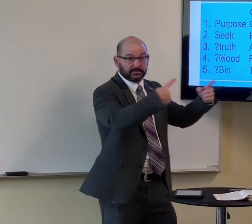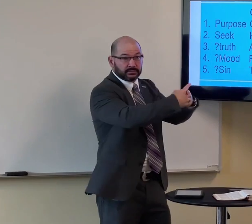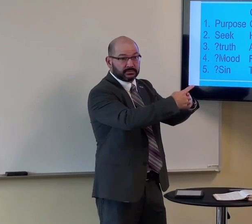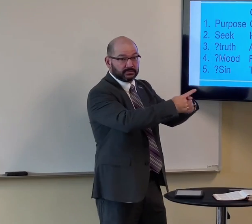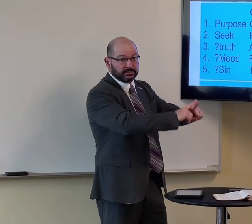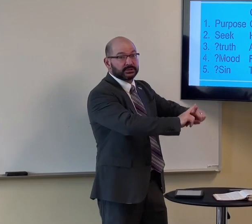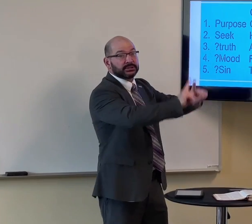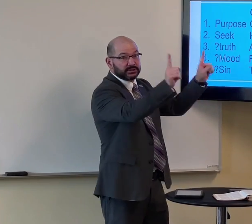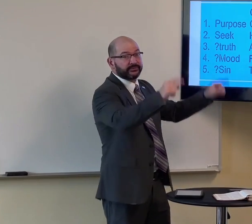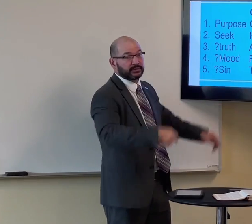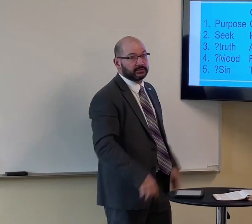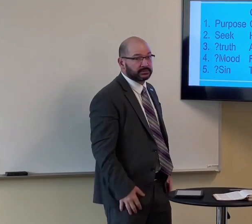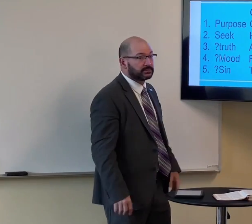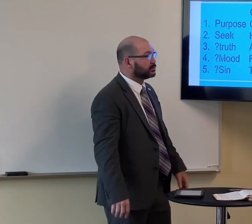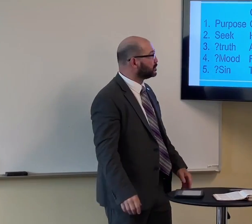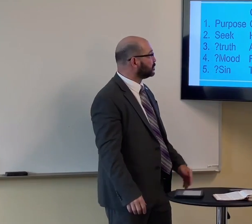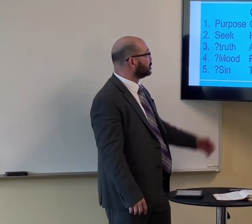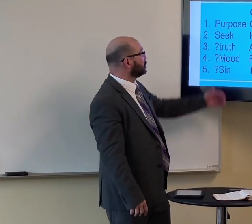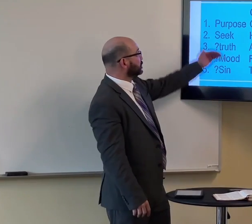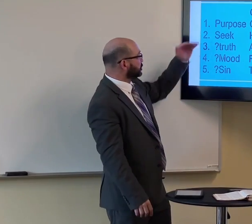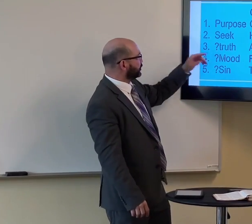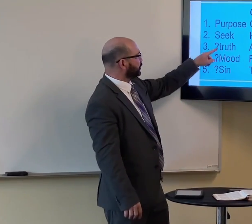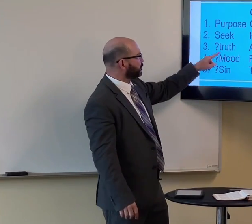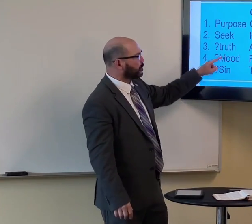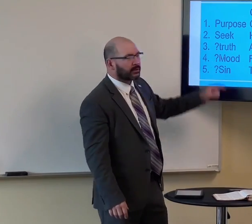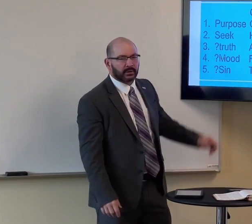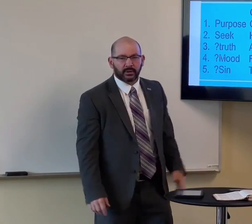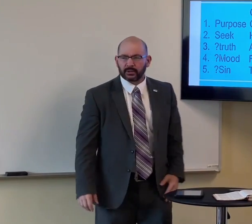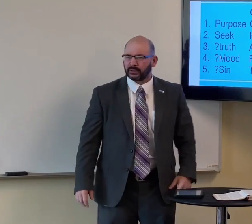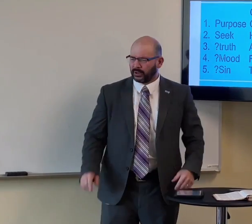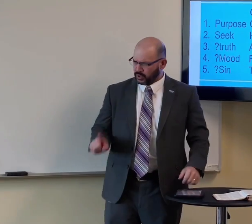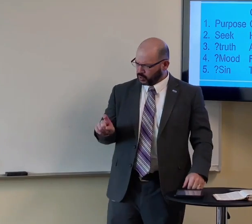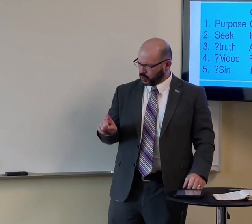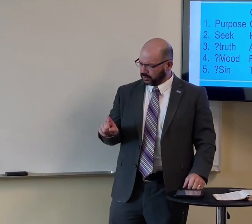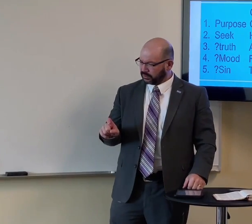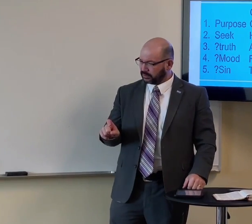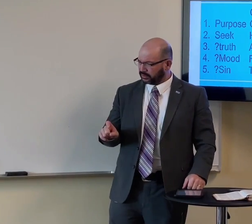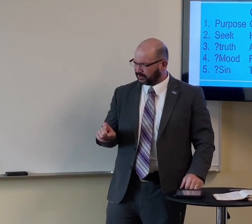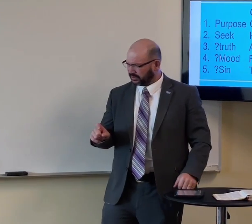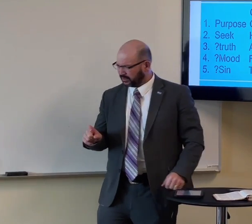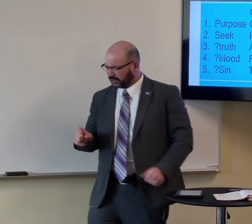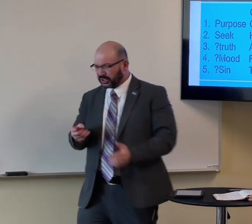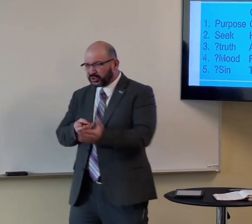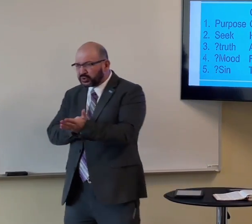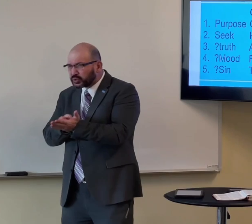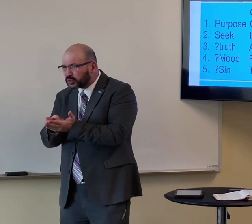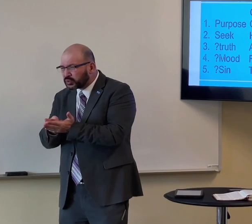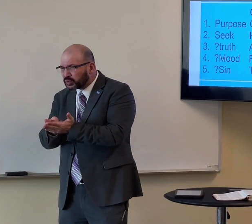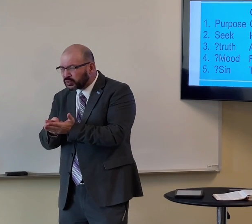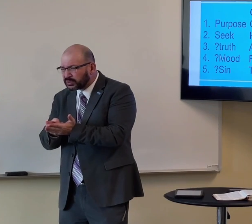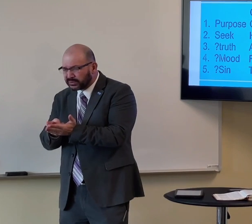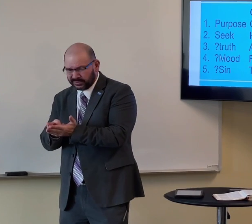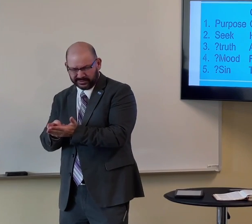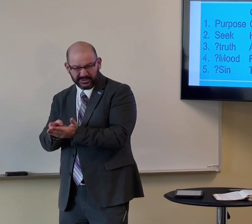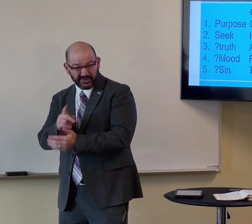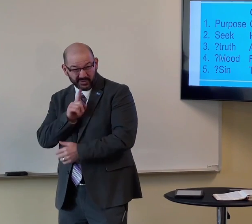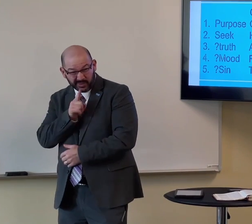But there's a conflict there. Holiness and happiness. How about truth? What is truth? Truth?